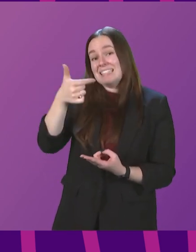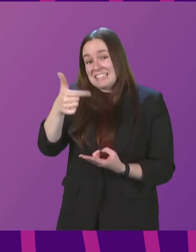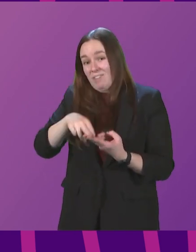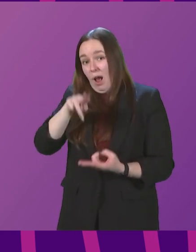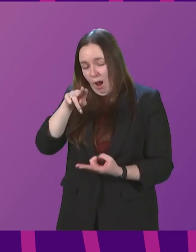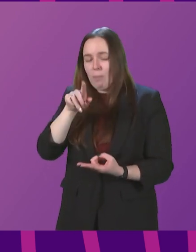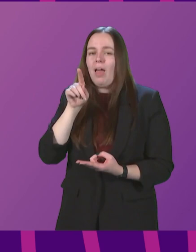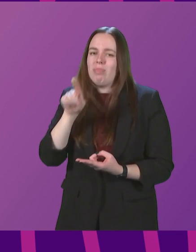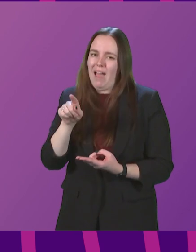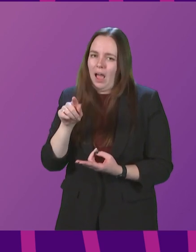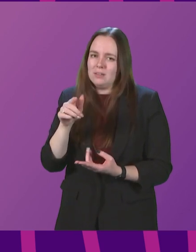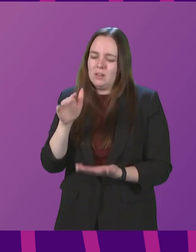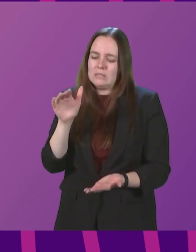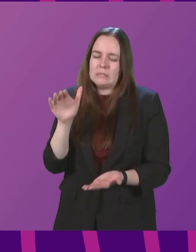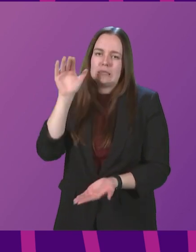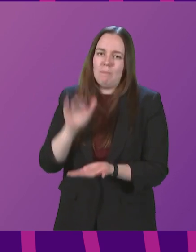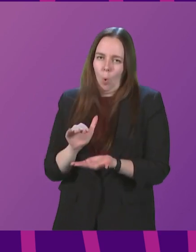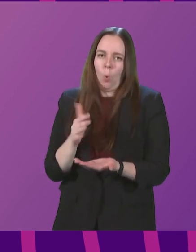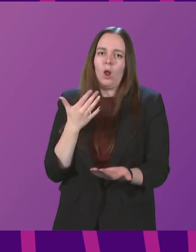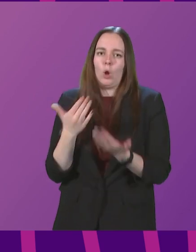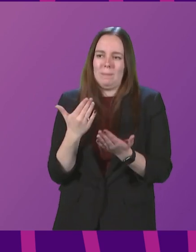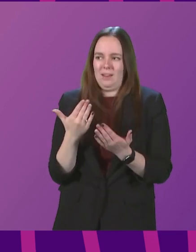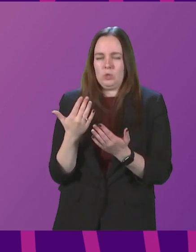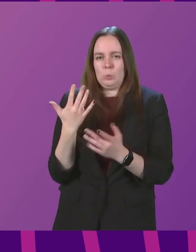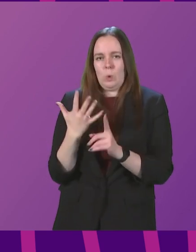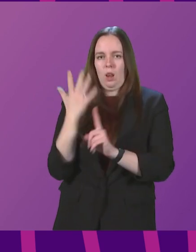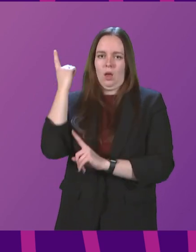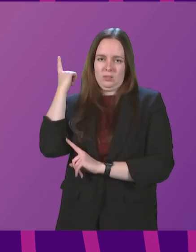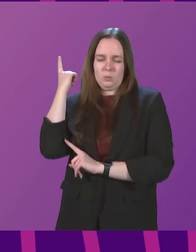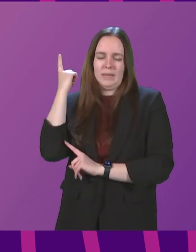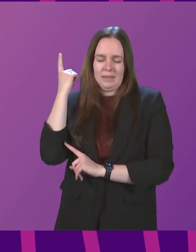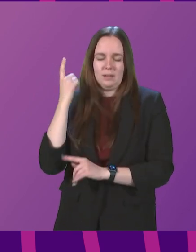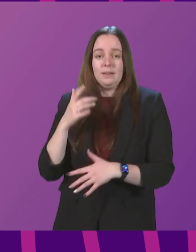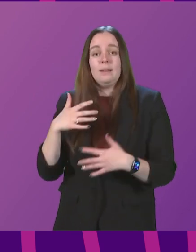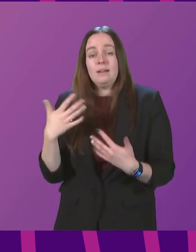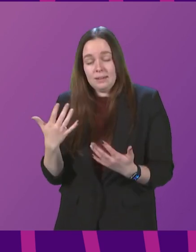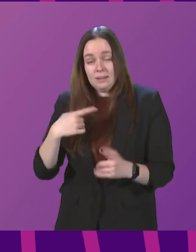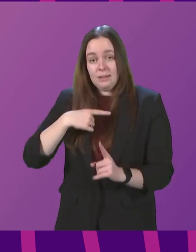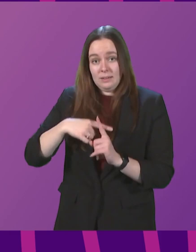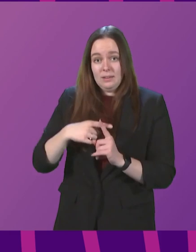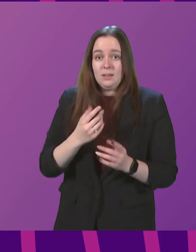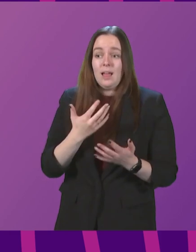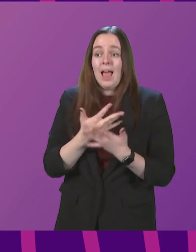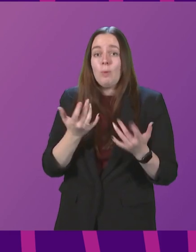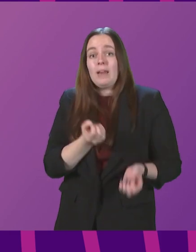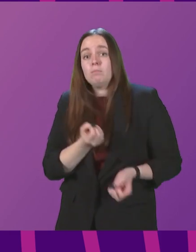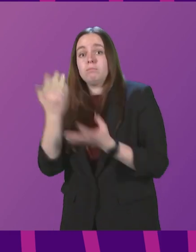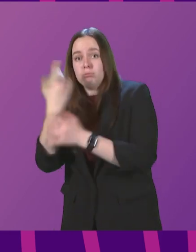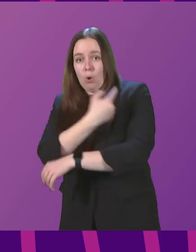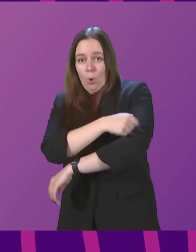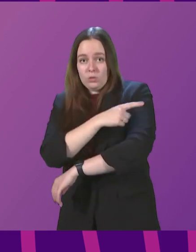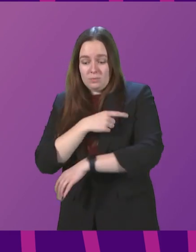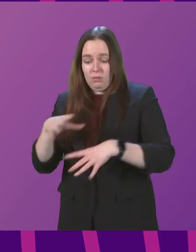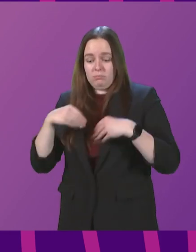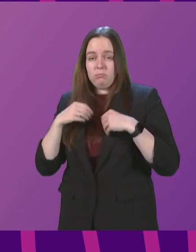significantly smaller than it was in the previous seven days. And, encouragingly, admissions to hospital of people with